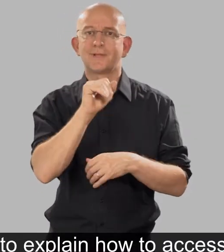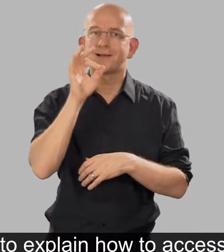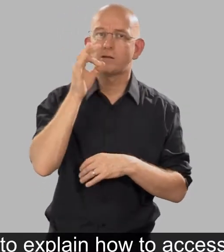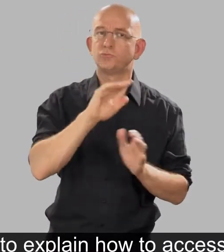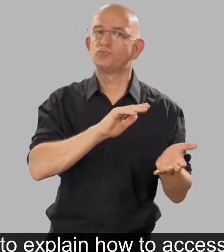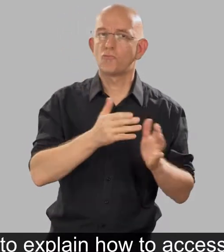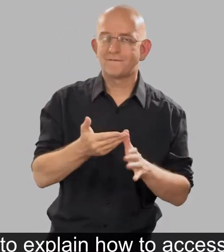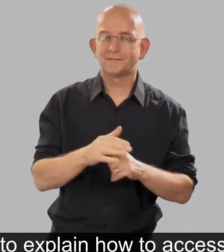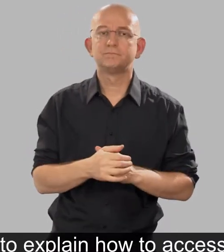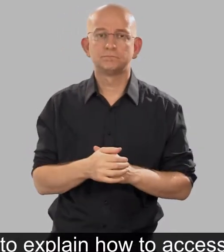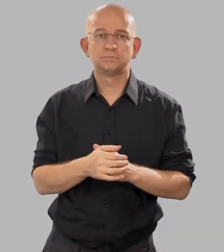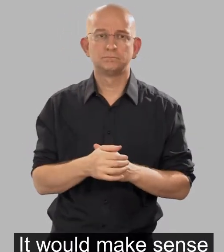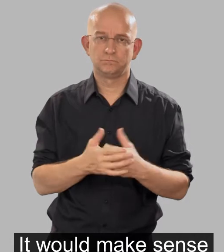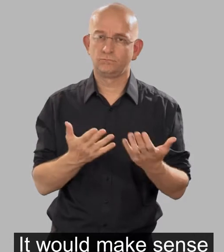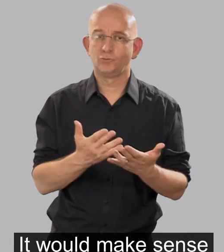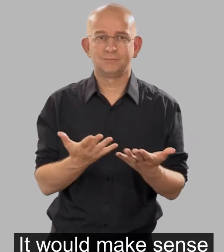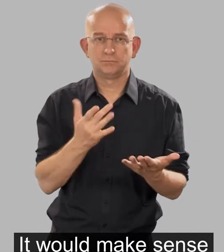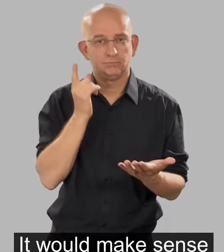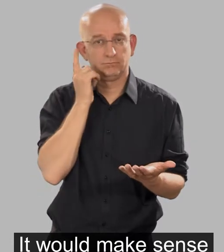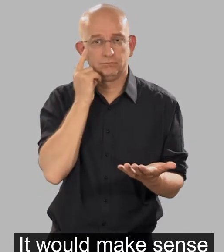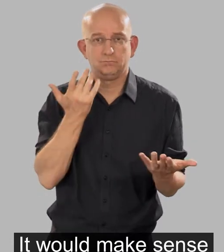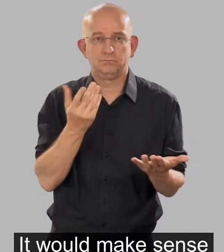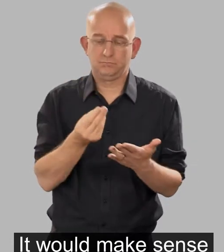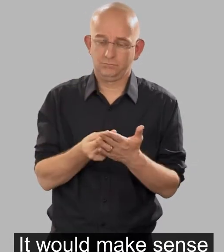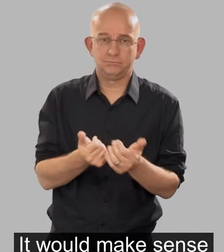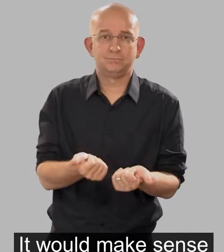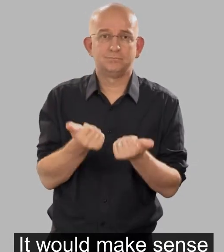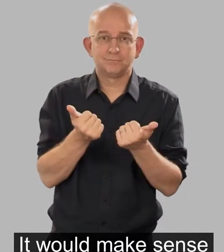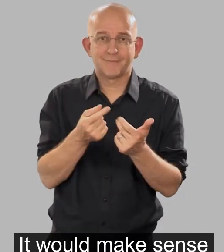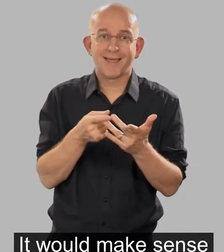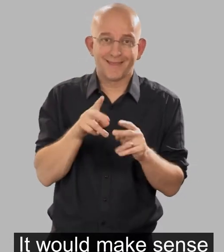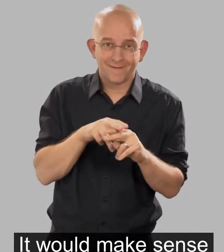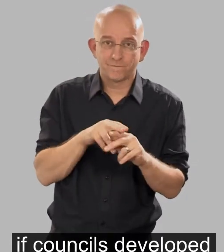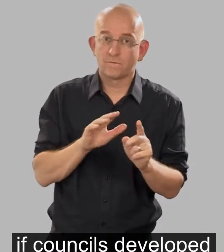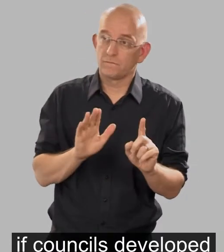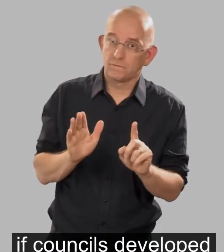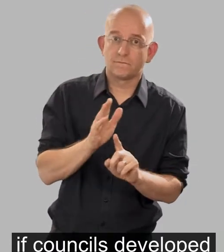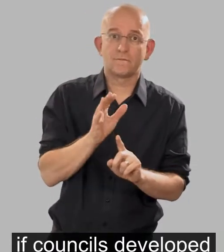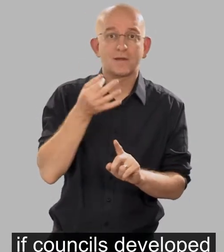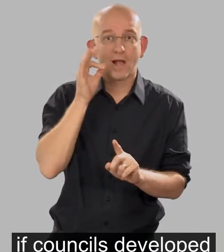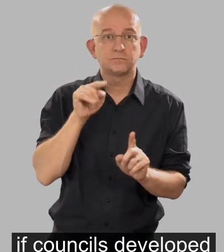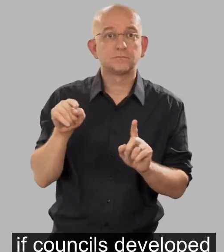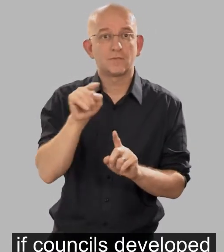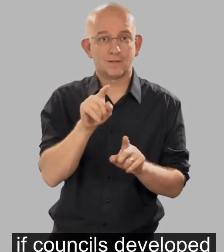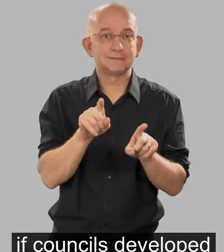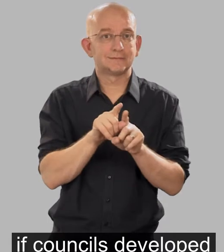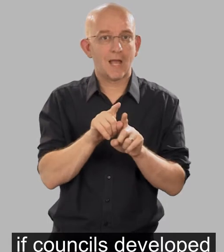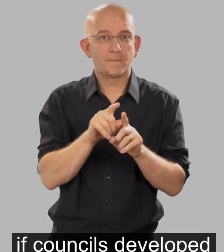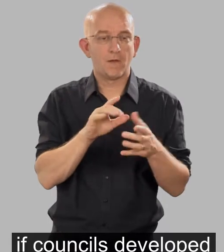access and use council services. It would make sense and be cost-effective if councils developed